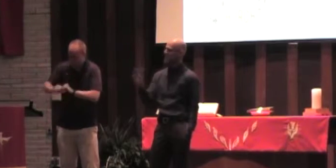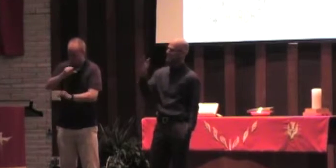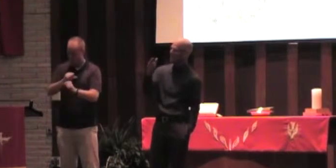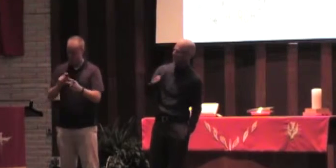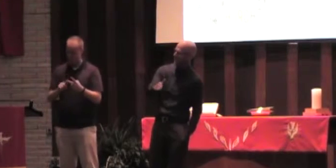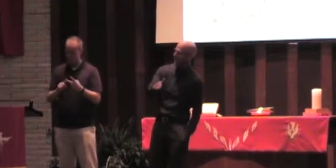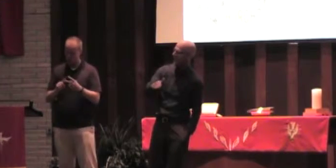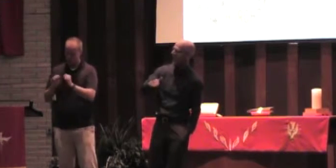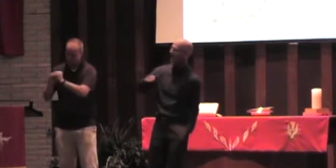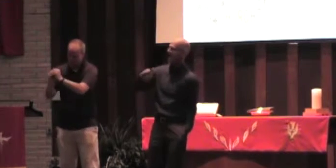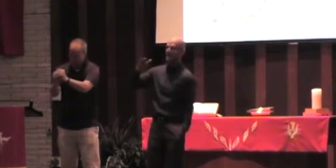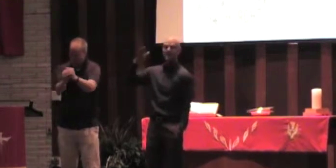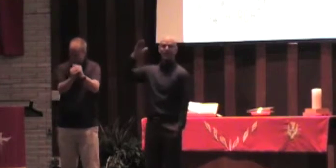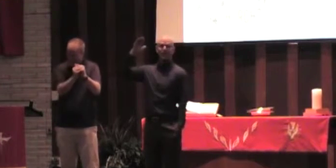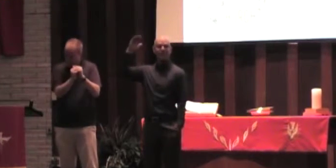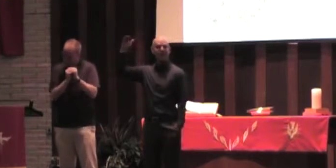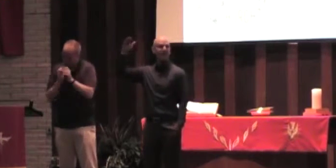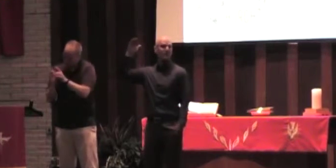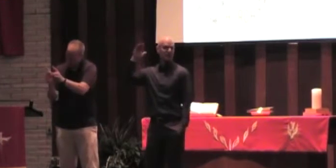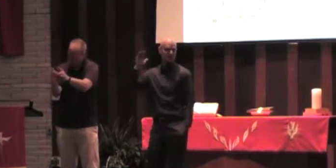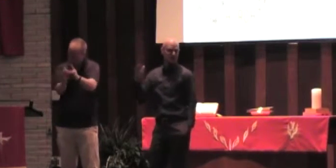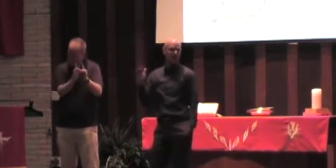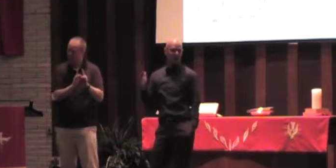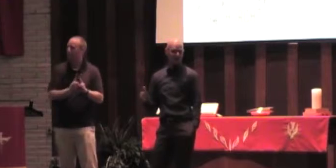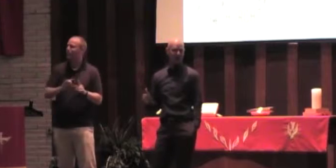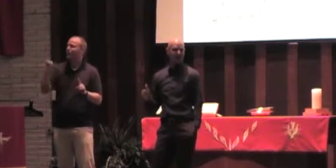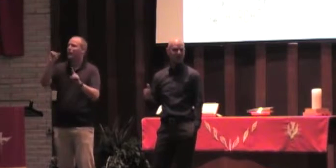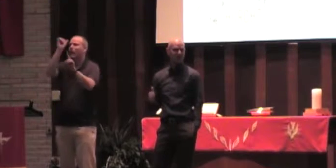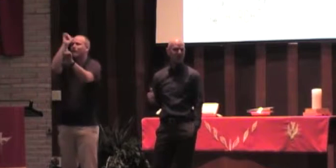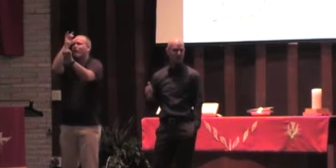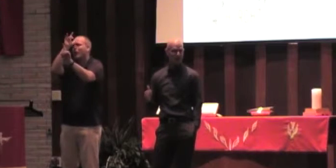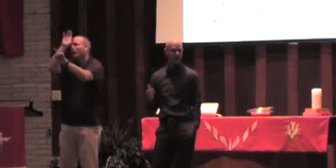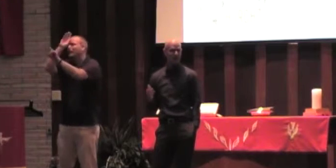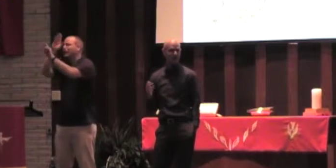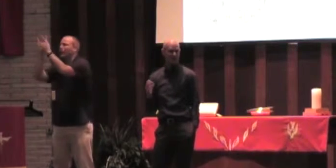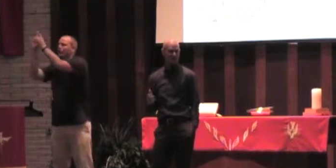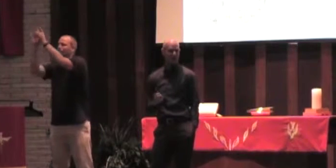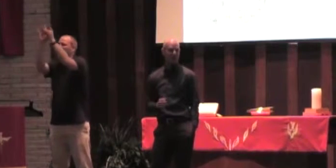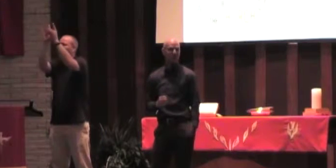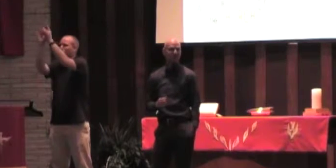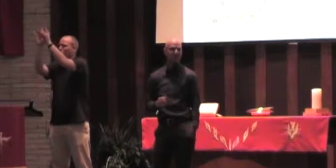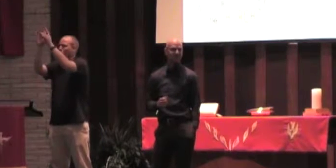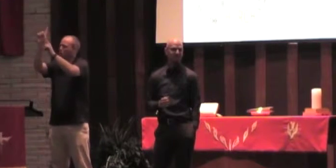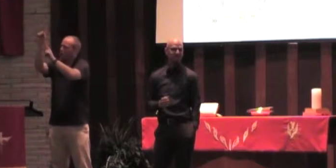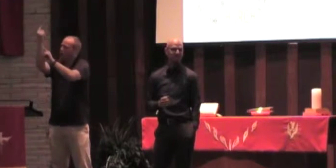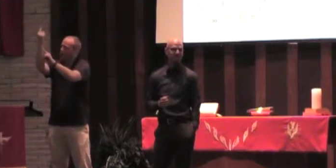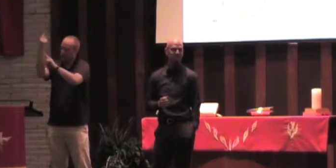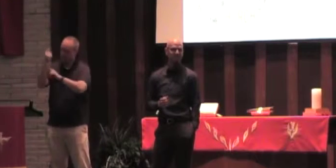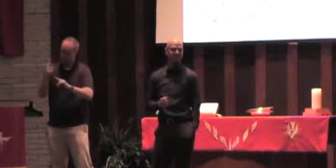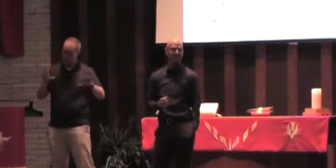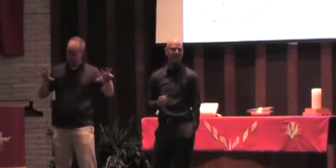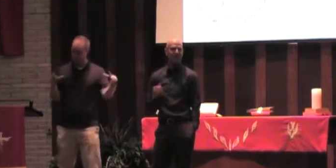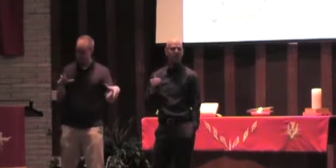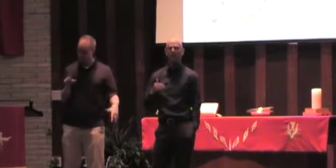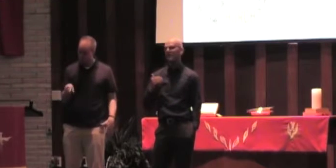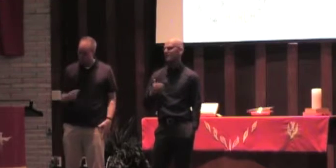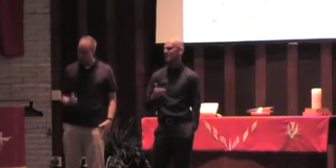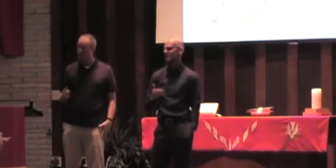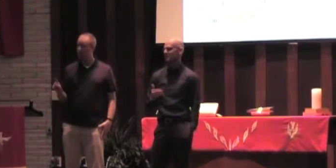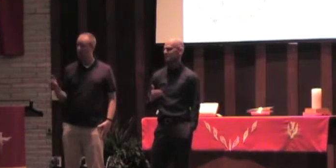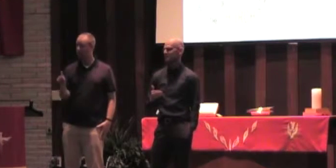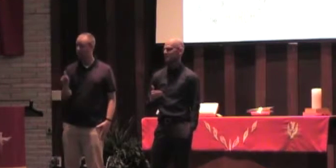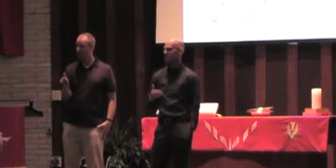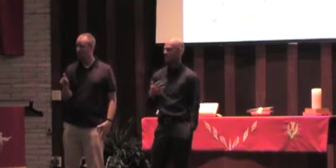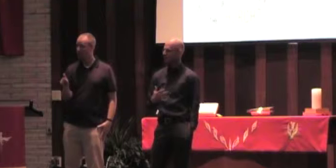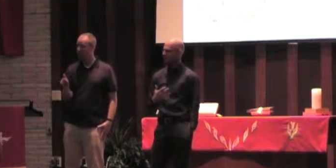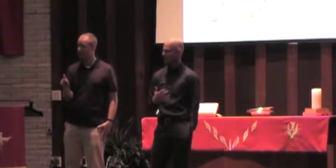learn to be as one as the Father and the Son are one, as Jesus prayed that his church would be. And will they